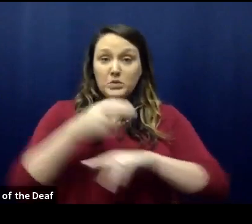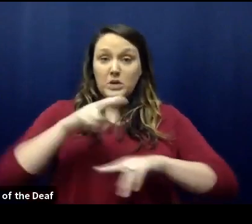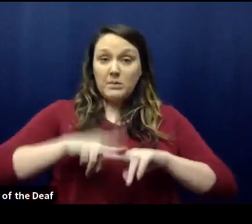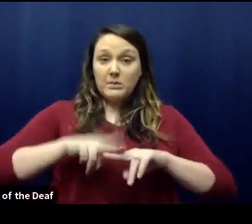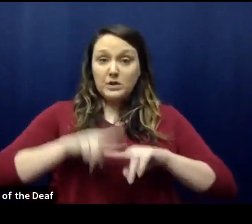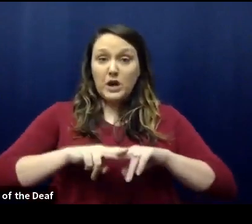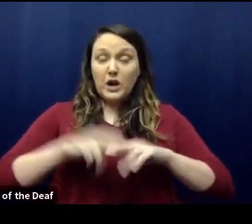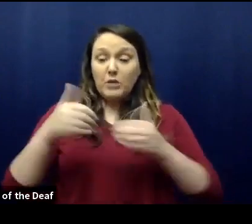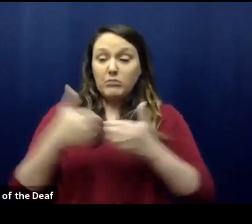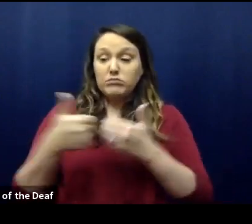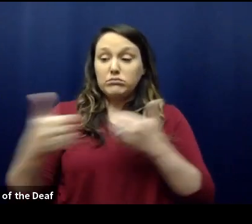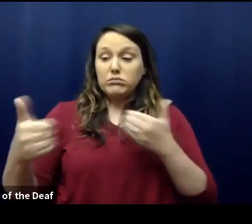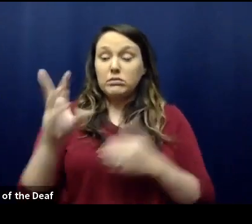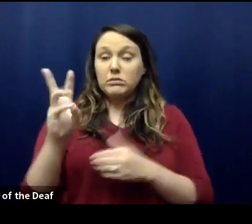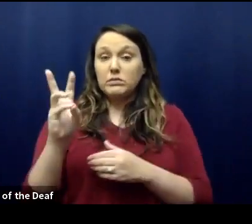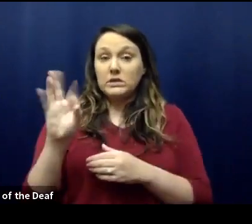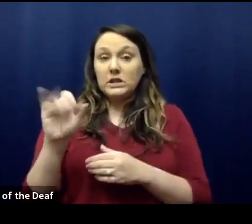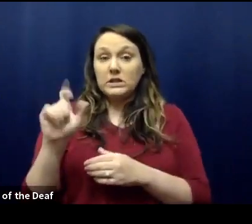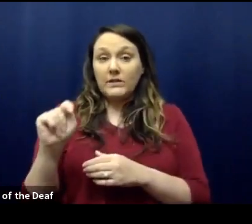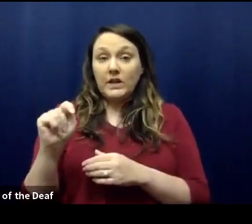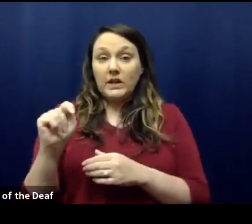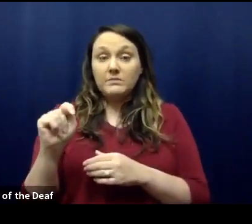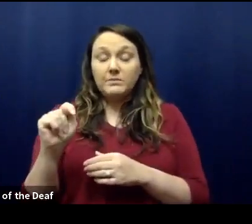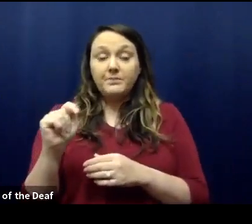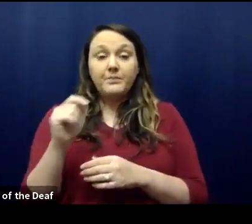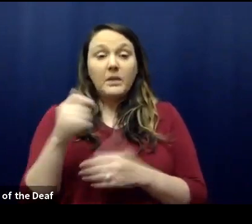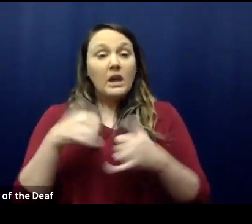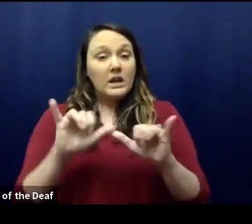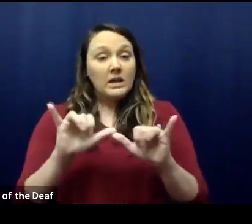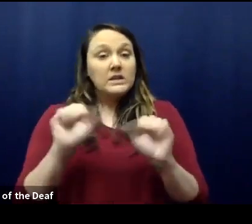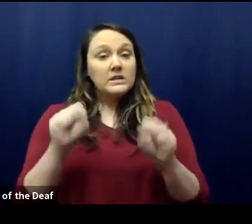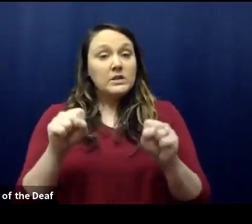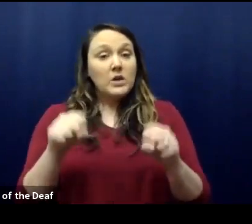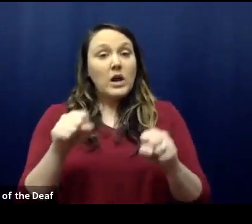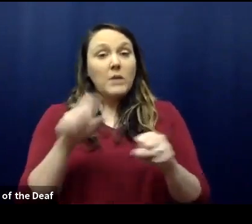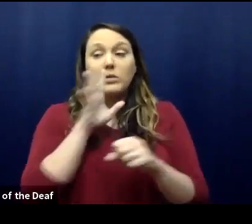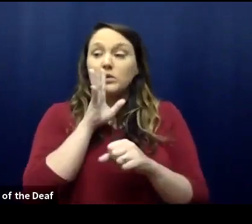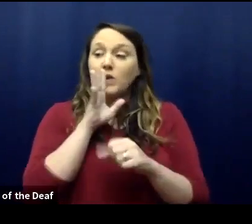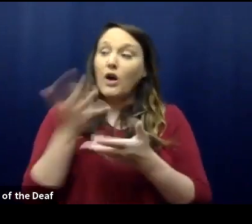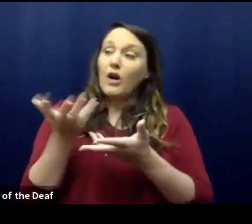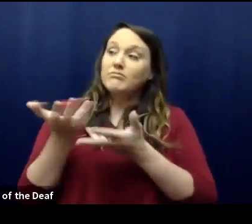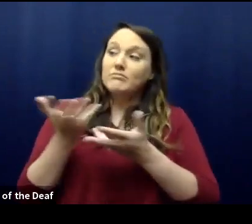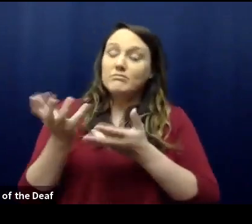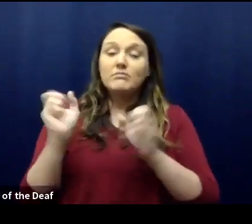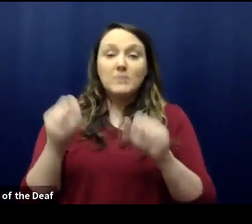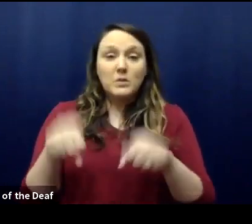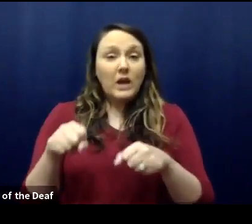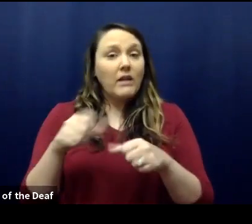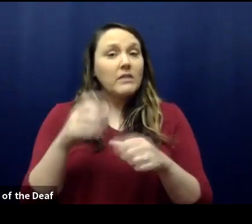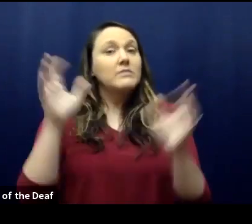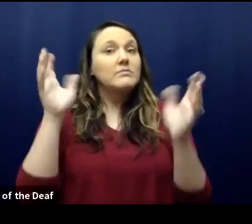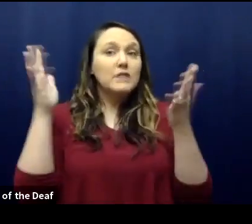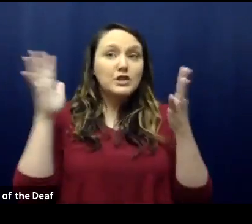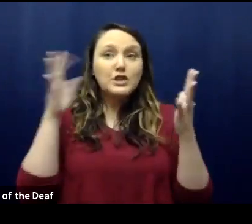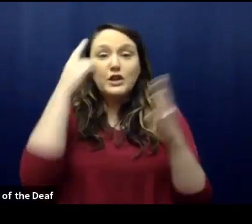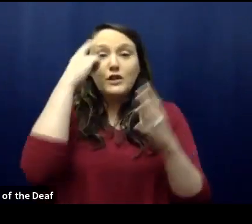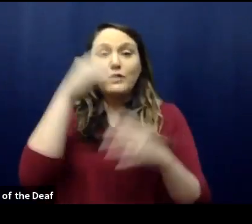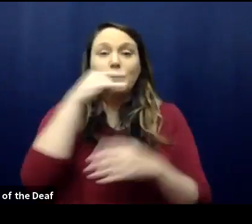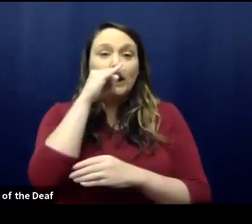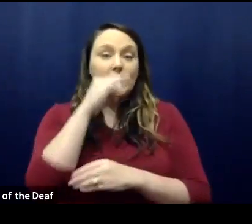away from the other lawn chairs and you'll still be able to talk to the other parents and cheer your children on as they play